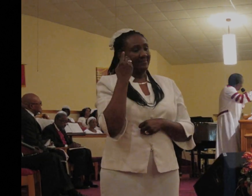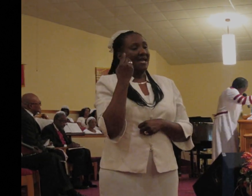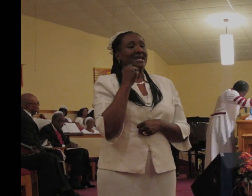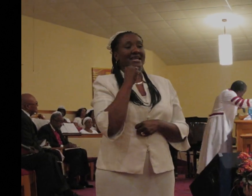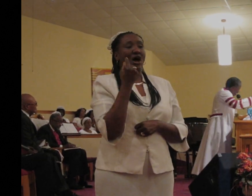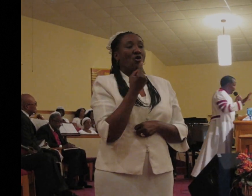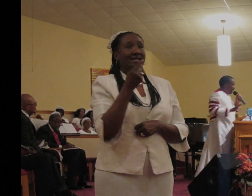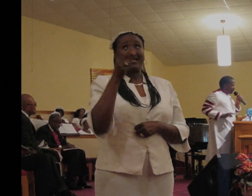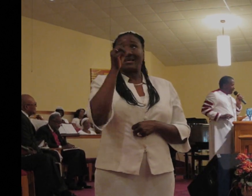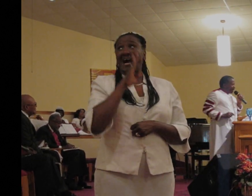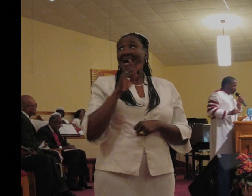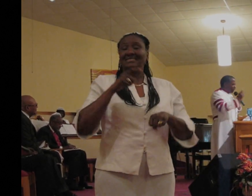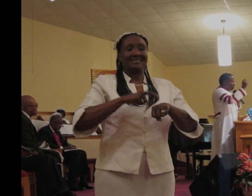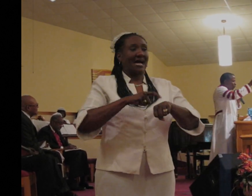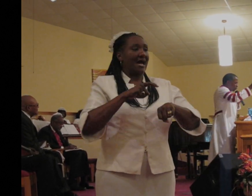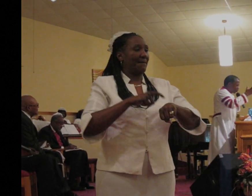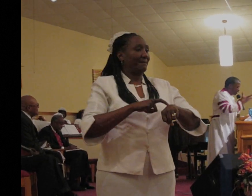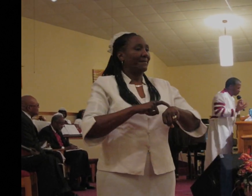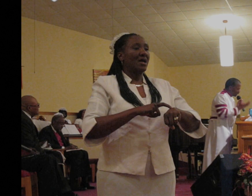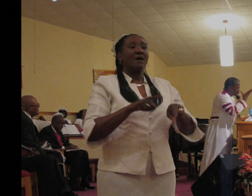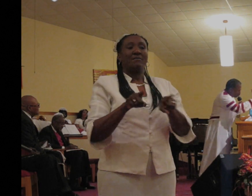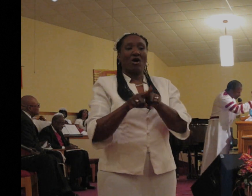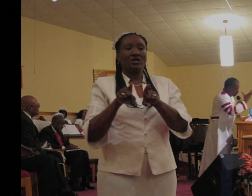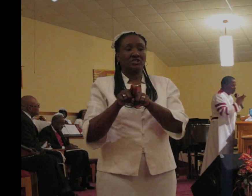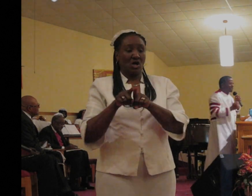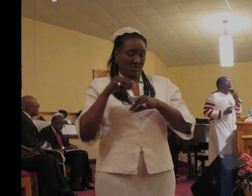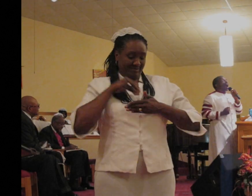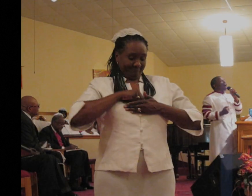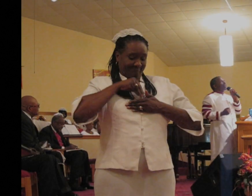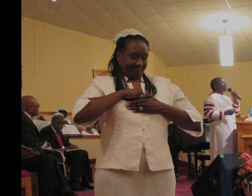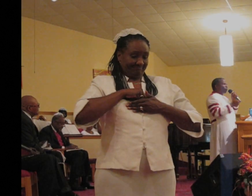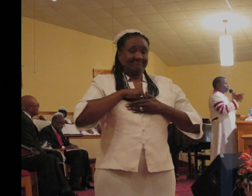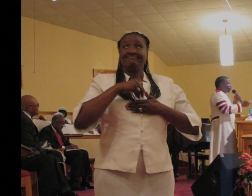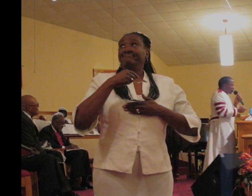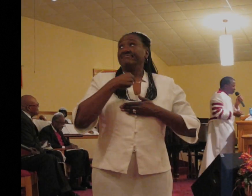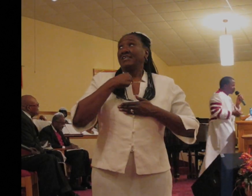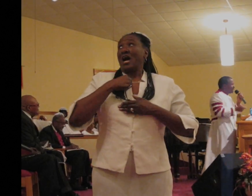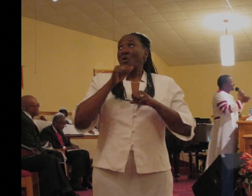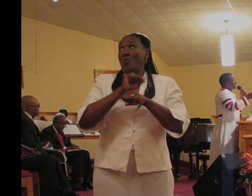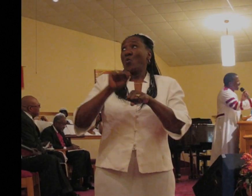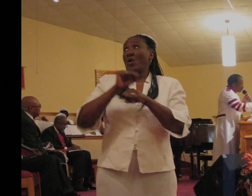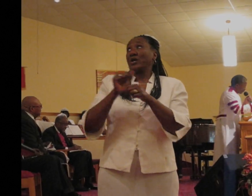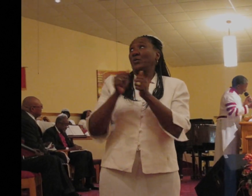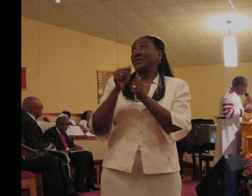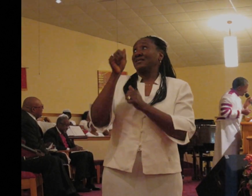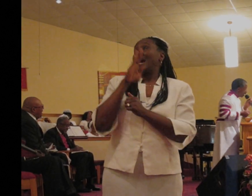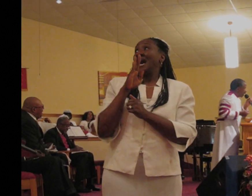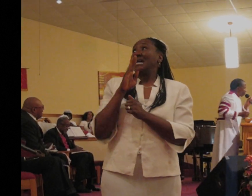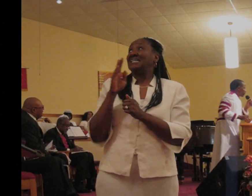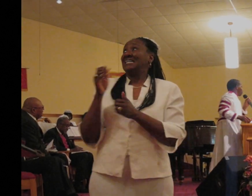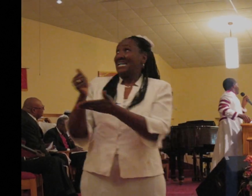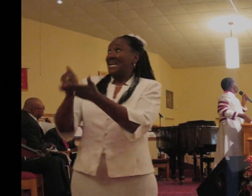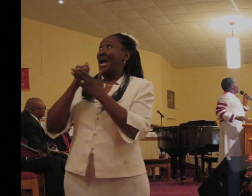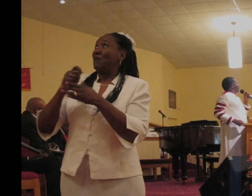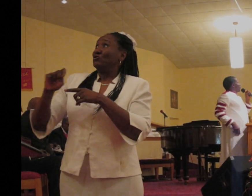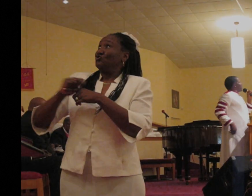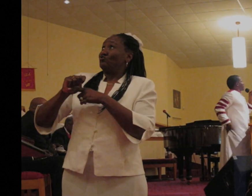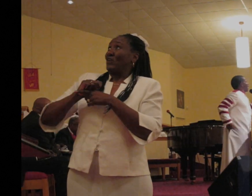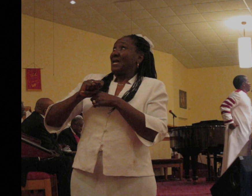taming, but it's also in me working with God for personal taming. But the best way for me to tame